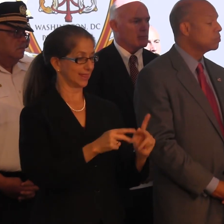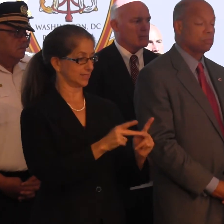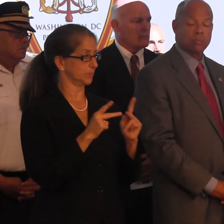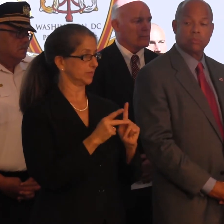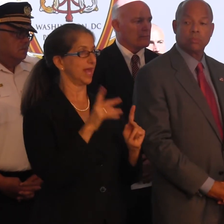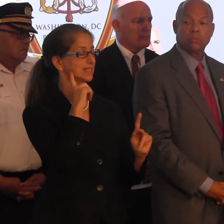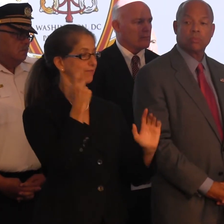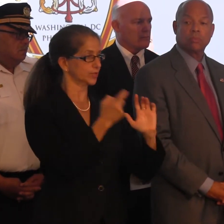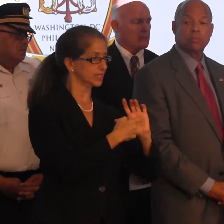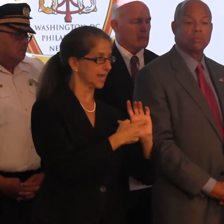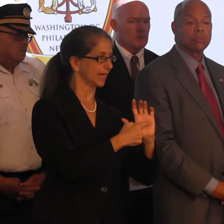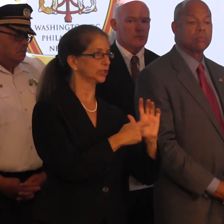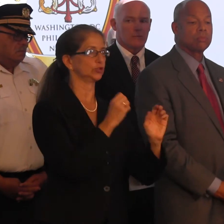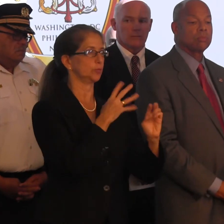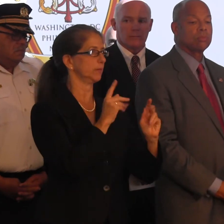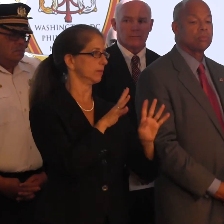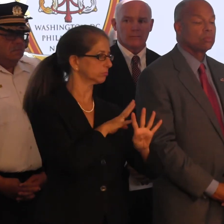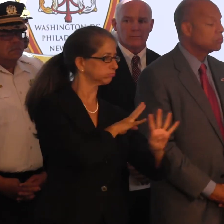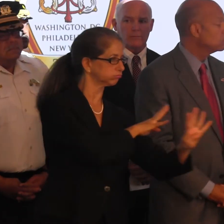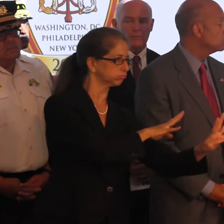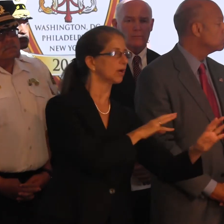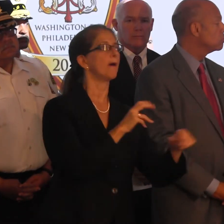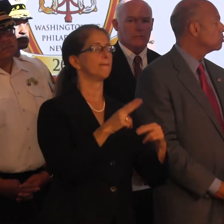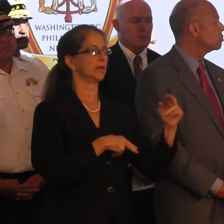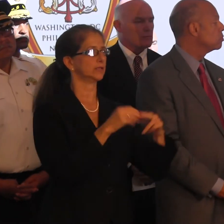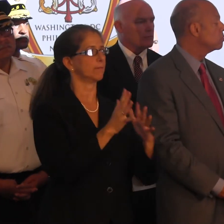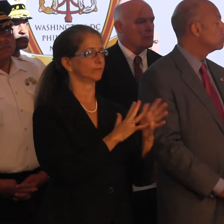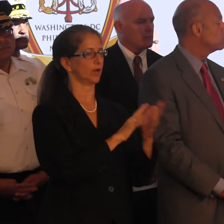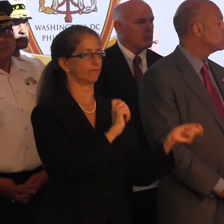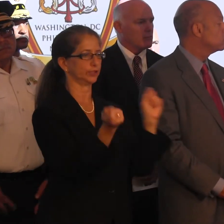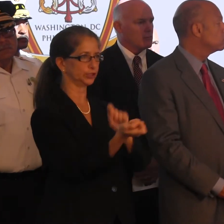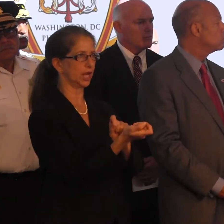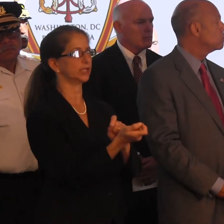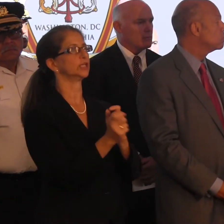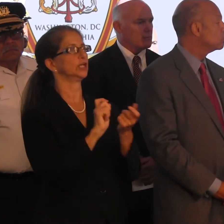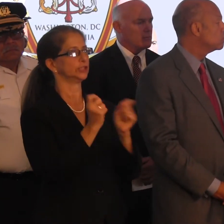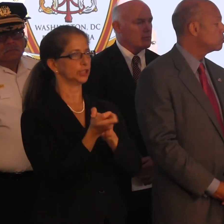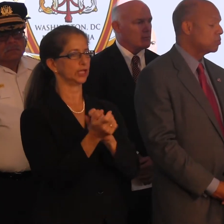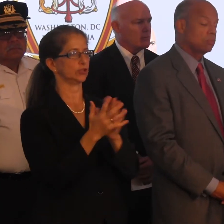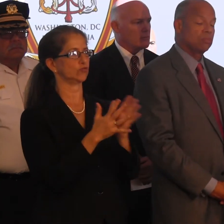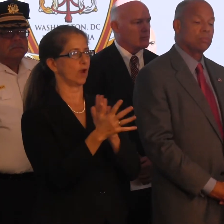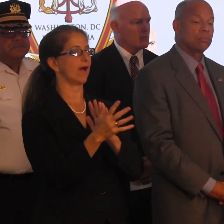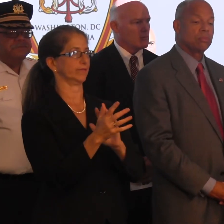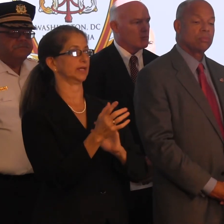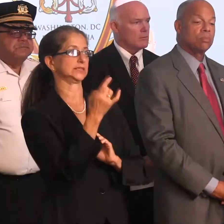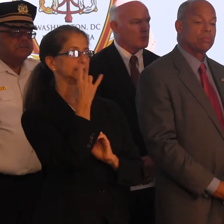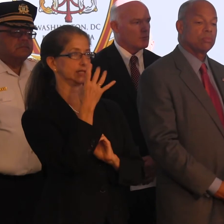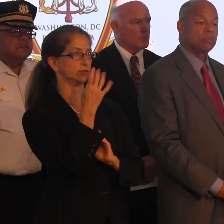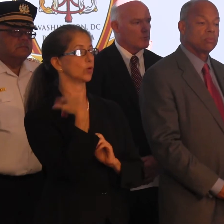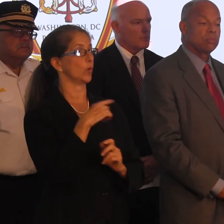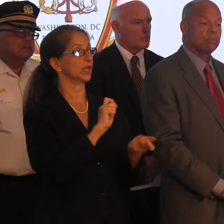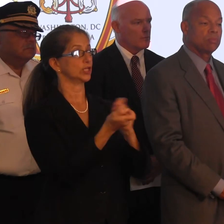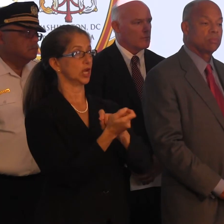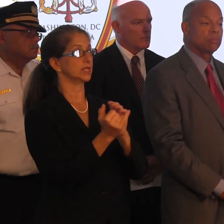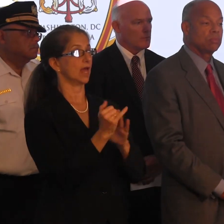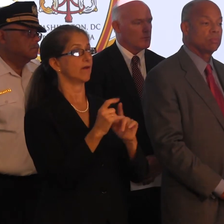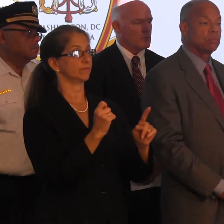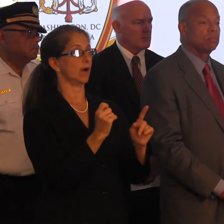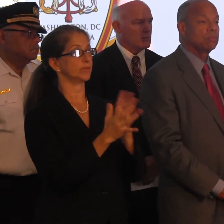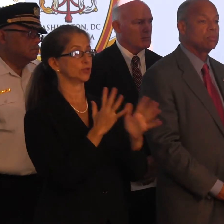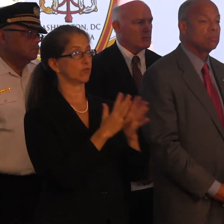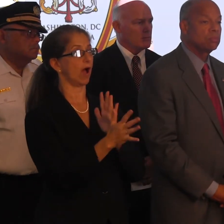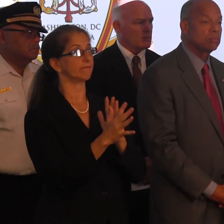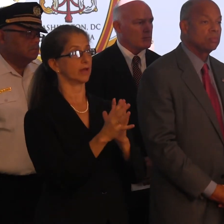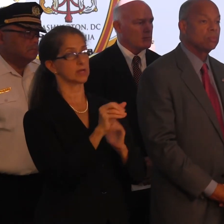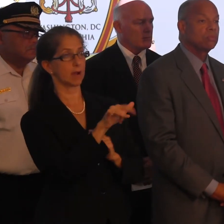them along. Buildup of traffic somewhere else. We need to redirect. Change the traffic signals, which you're now able to do from the traffic operations center. All of